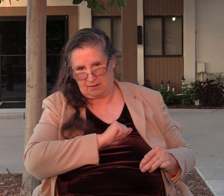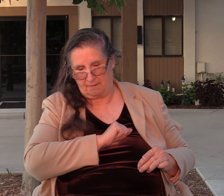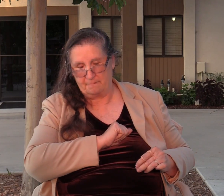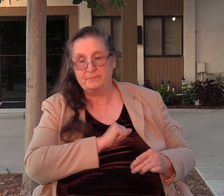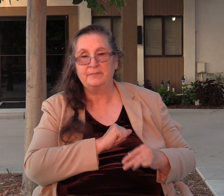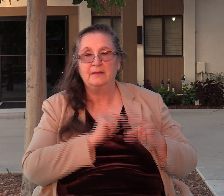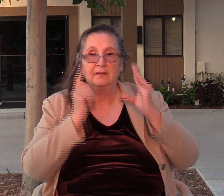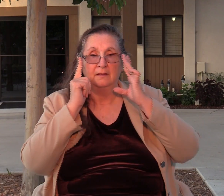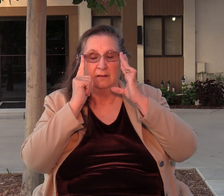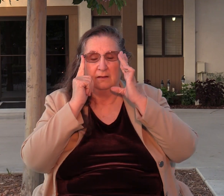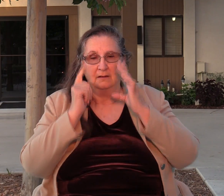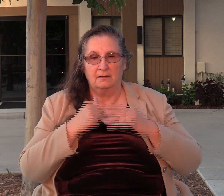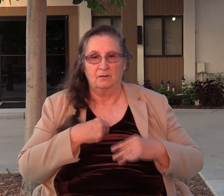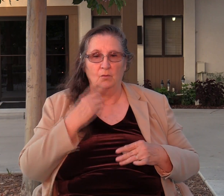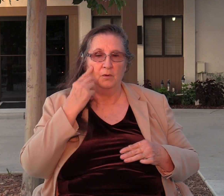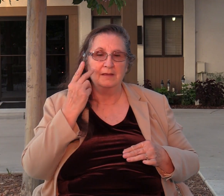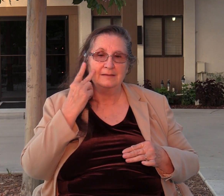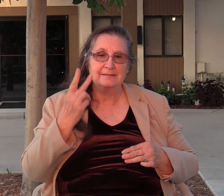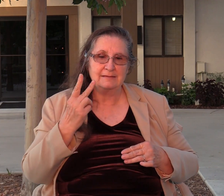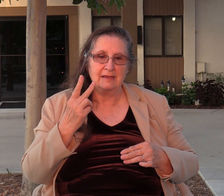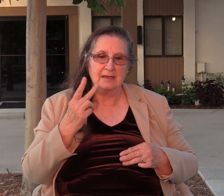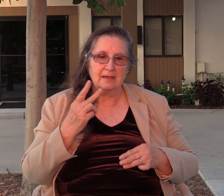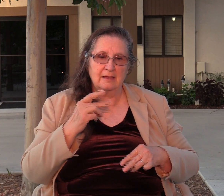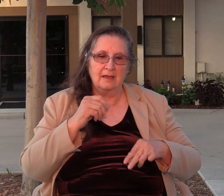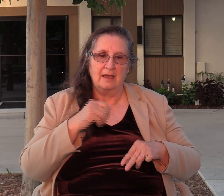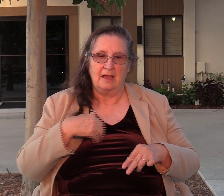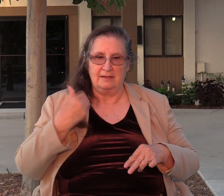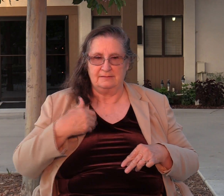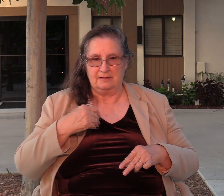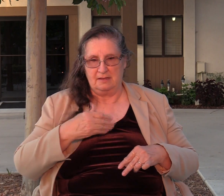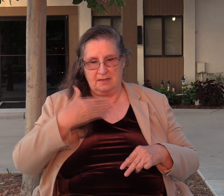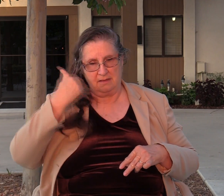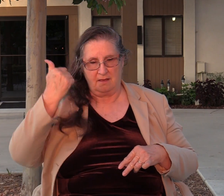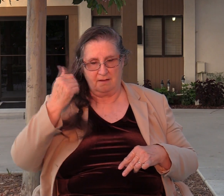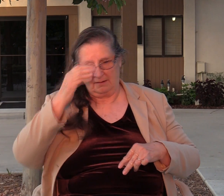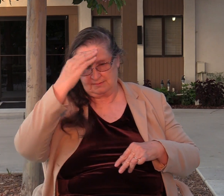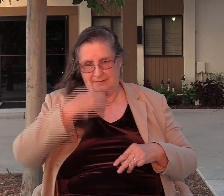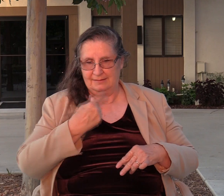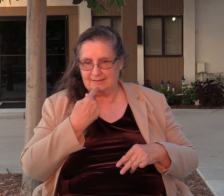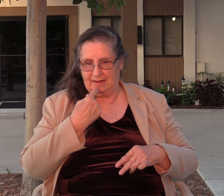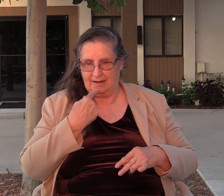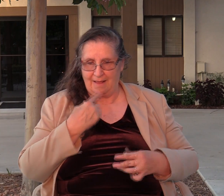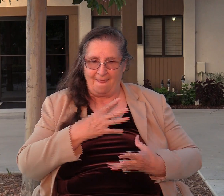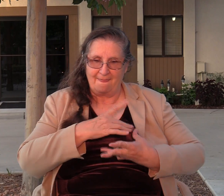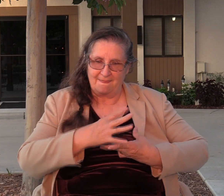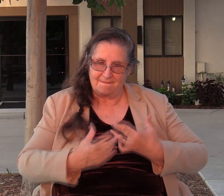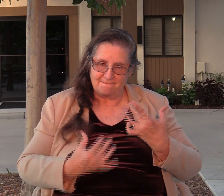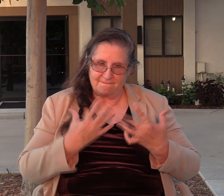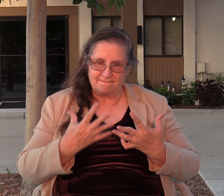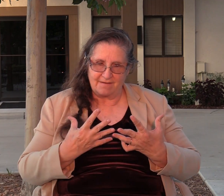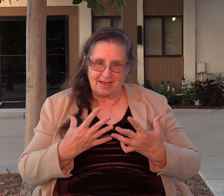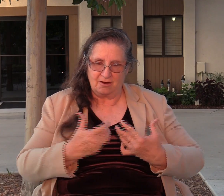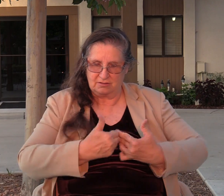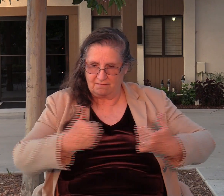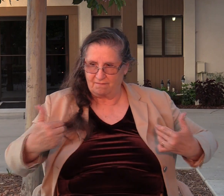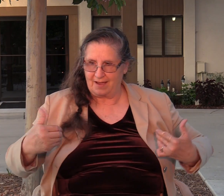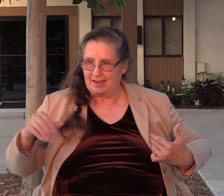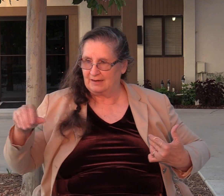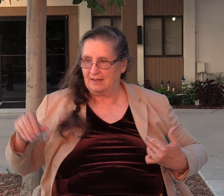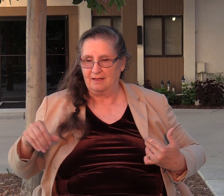we see just as Jotham said, you know, now there is this devouring fire between them a spirit of ill will that was sent by God